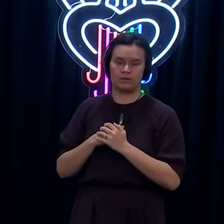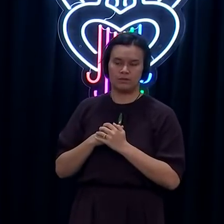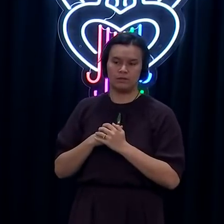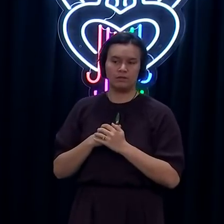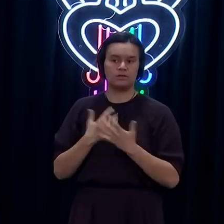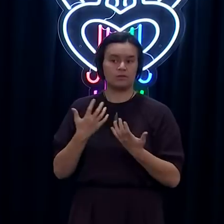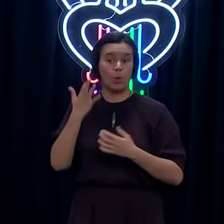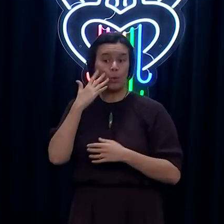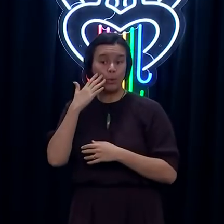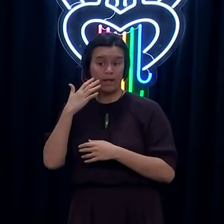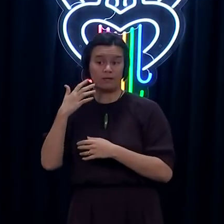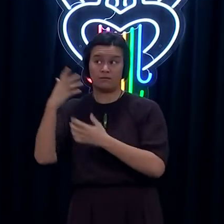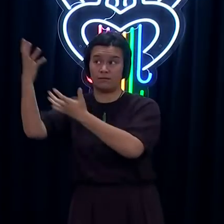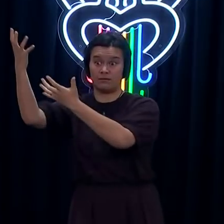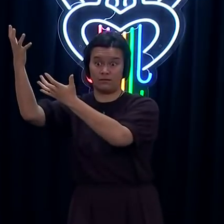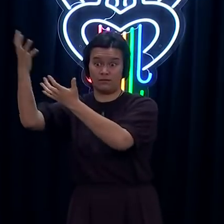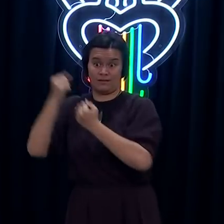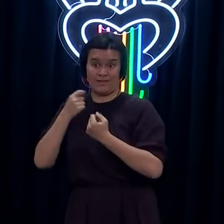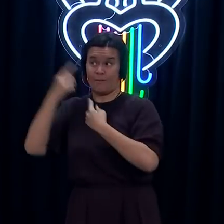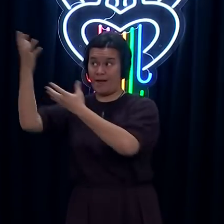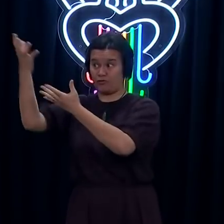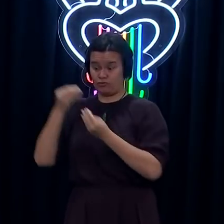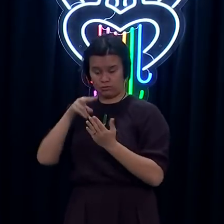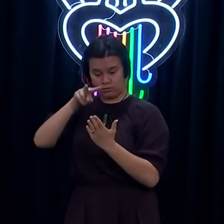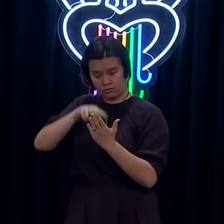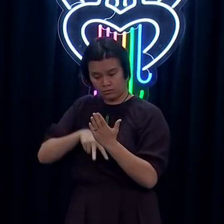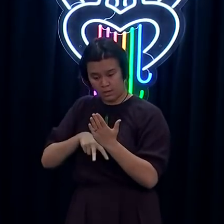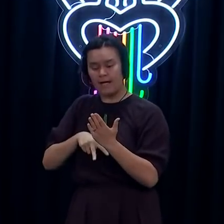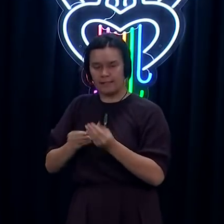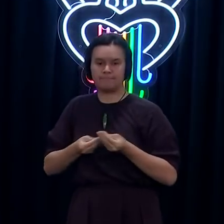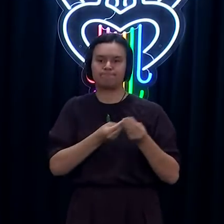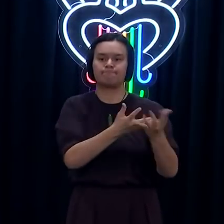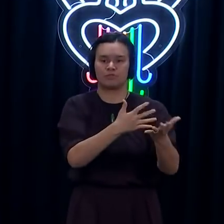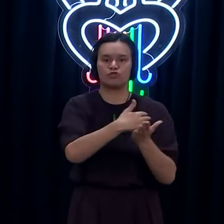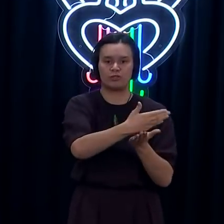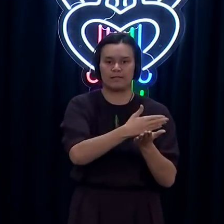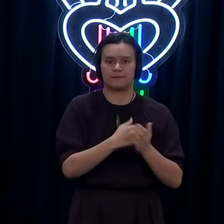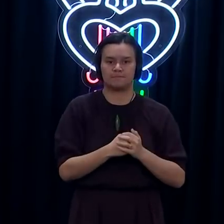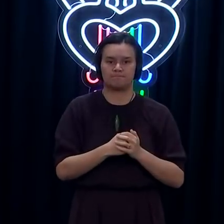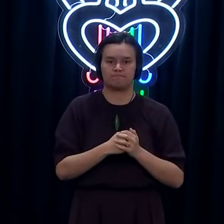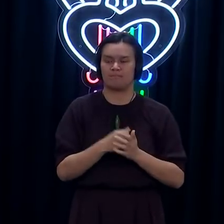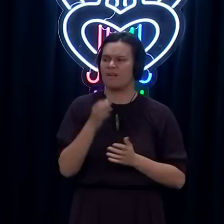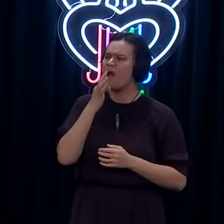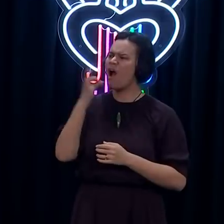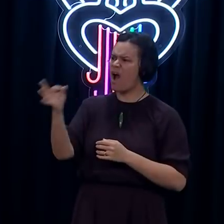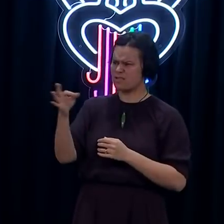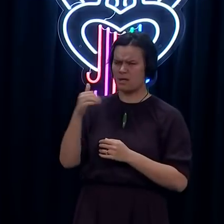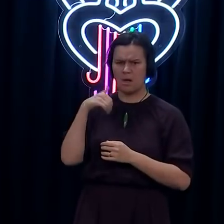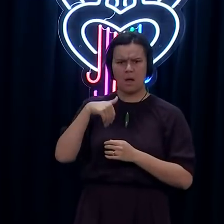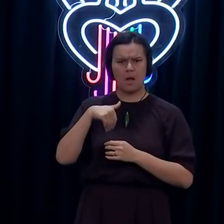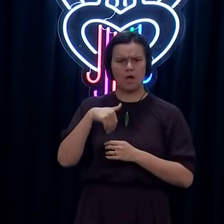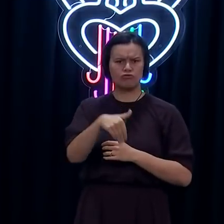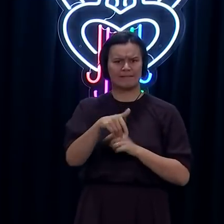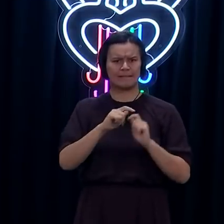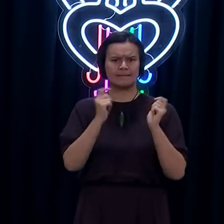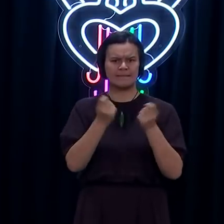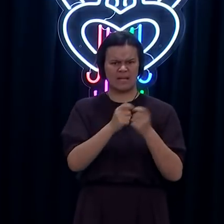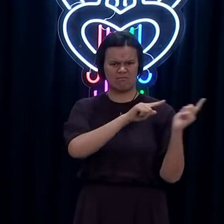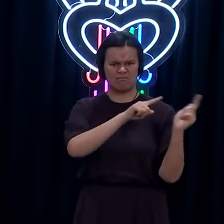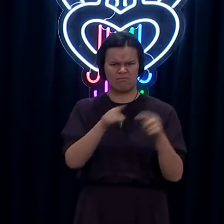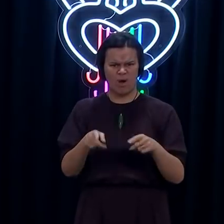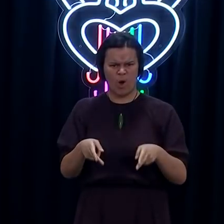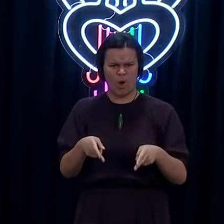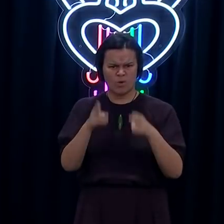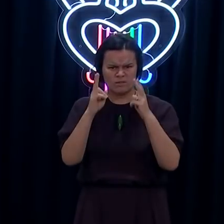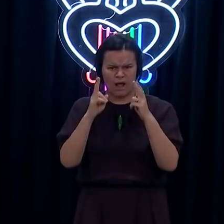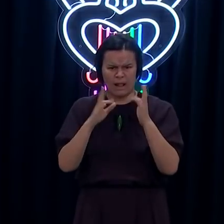information was shared with New Zealand cricket. How will that work with MIQ as well? So work is being done at the moment to try and accommodate because